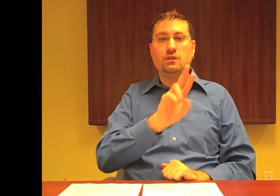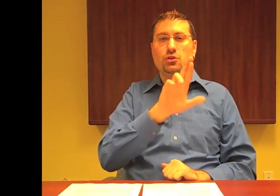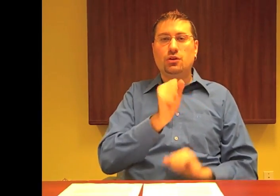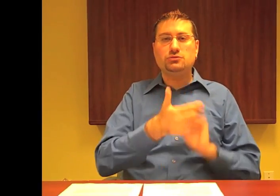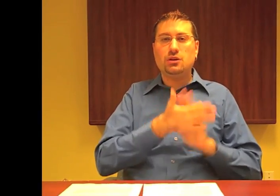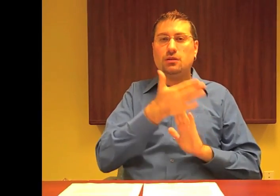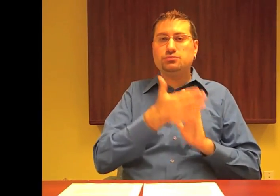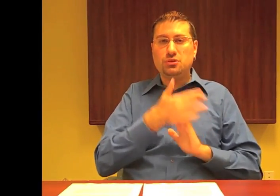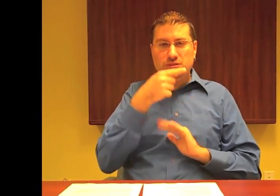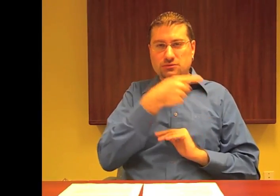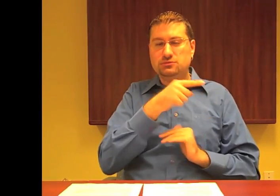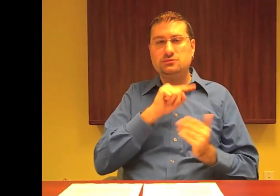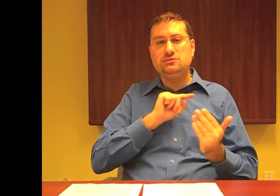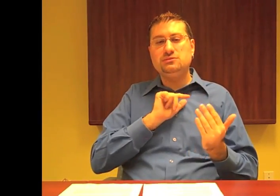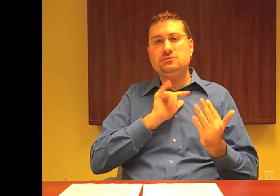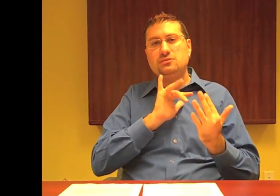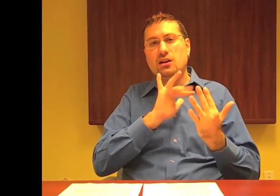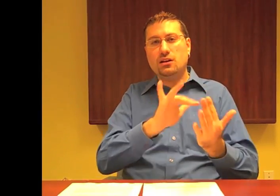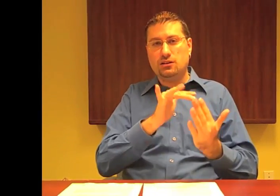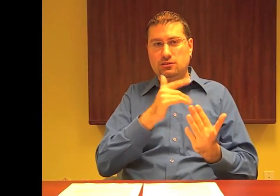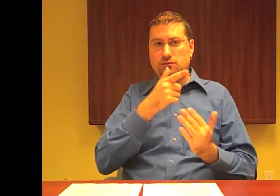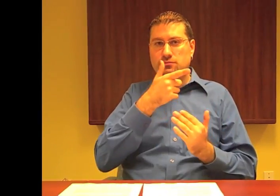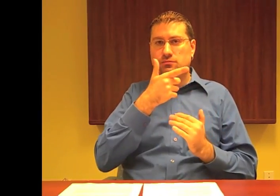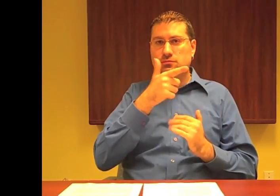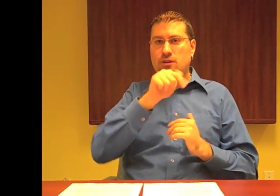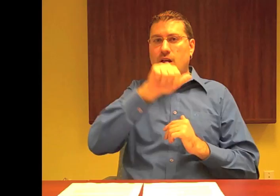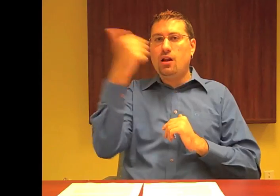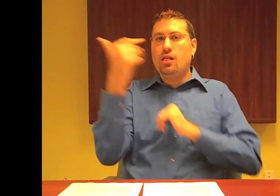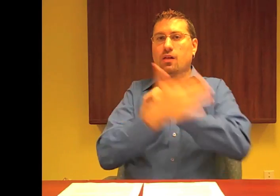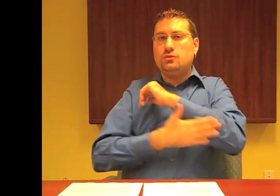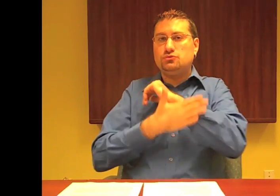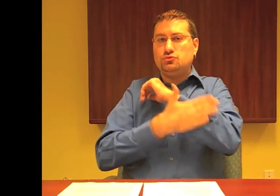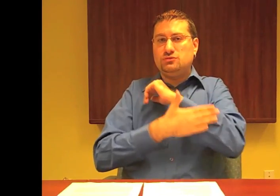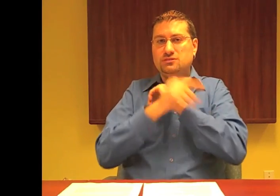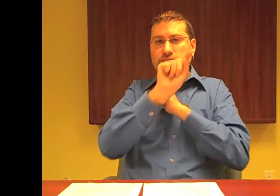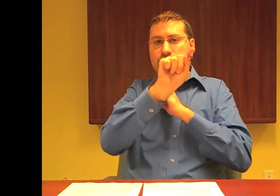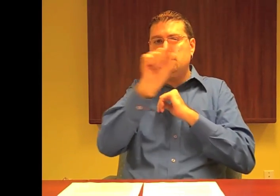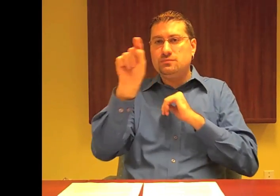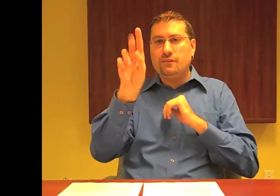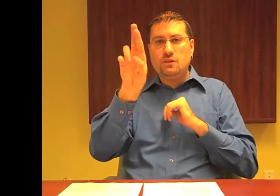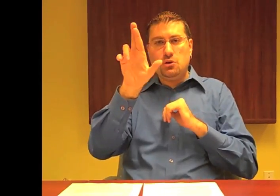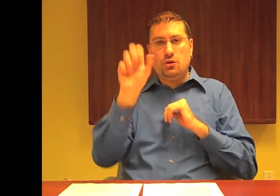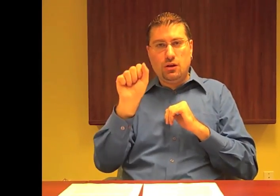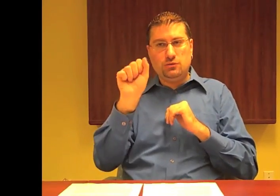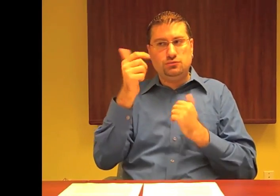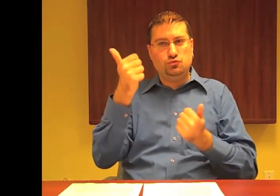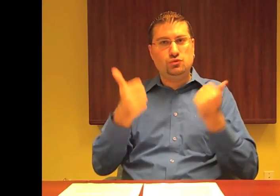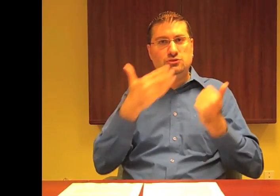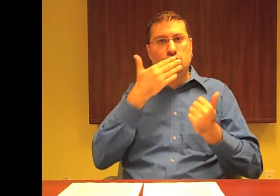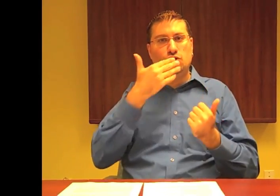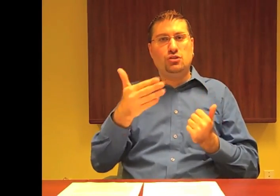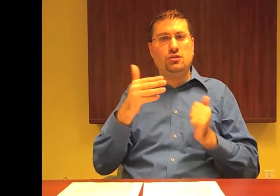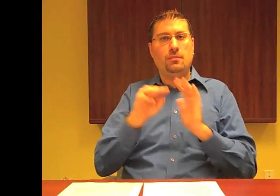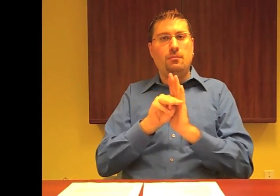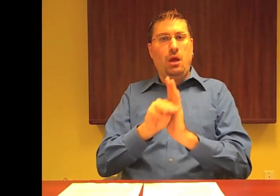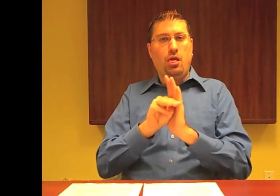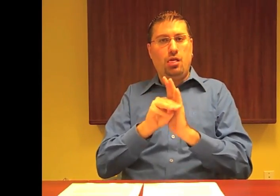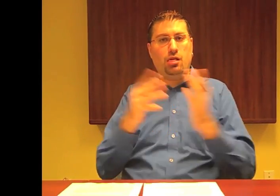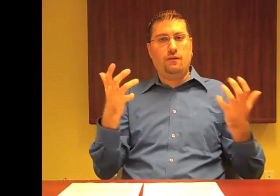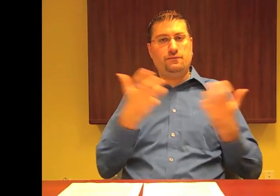For VRS operations, they studied in detail VRS services of other countries, to find which model